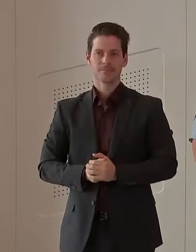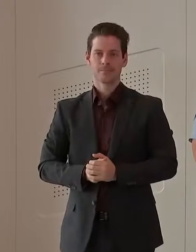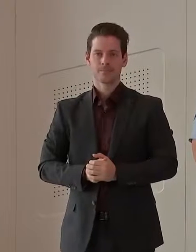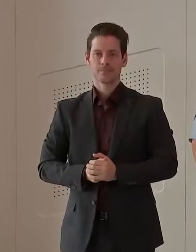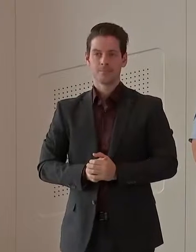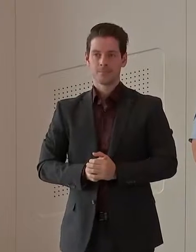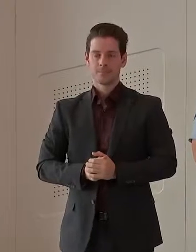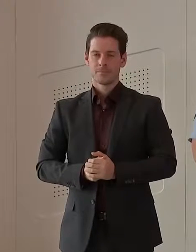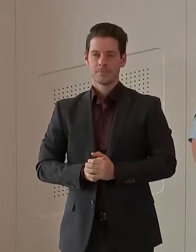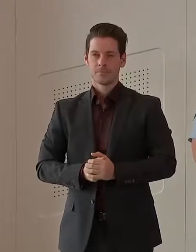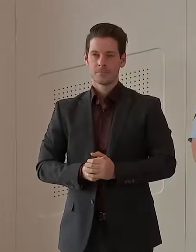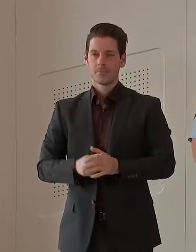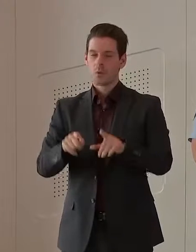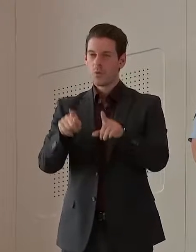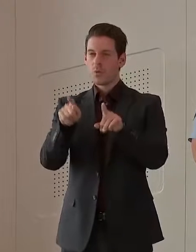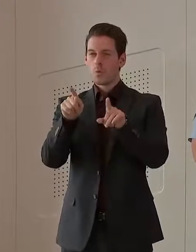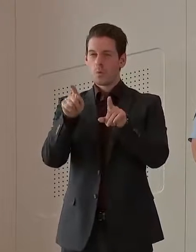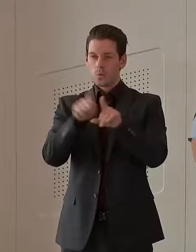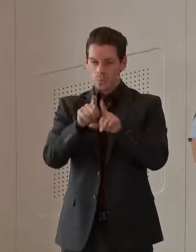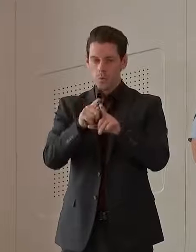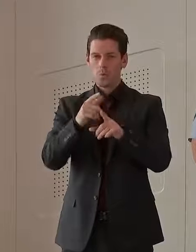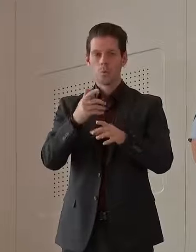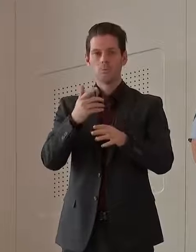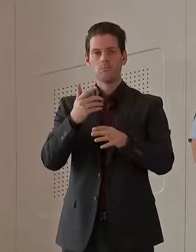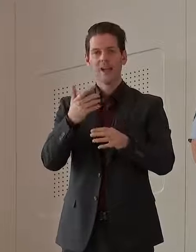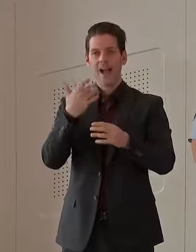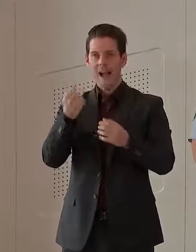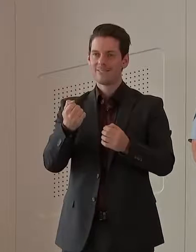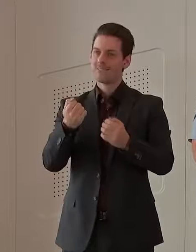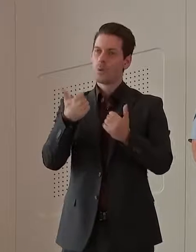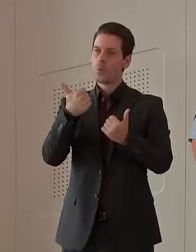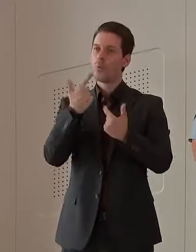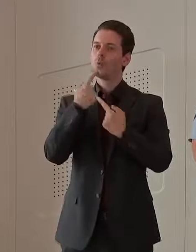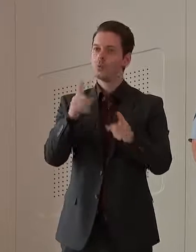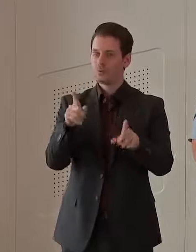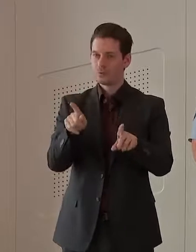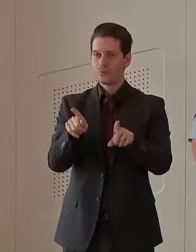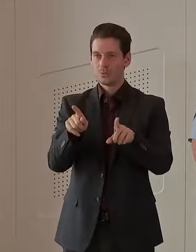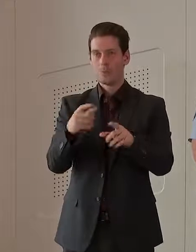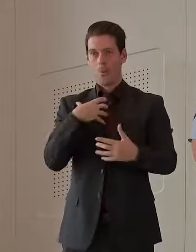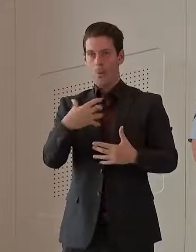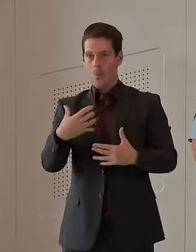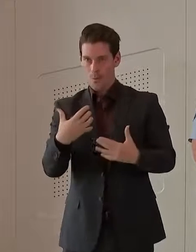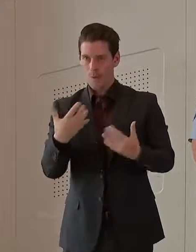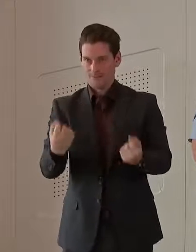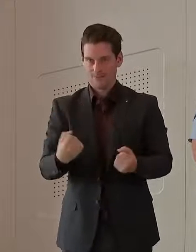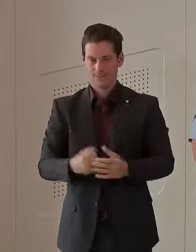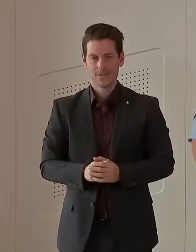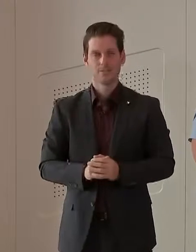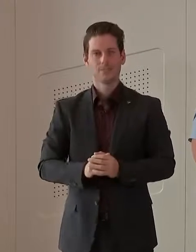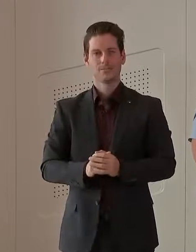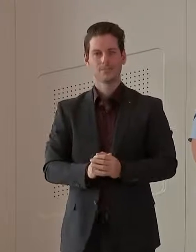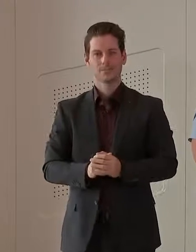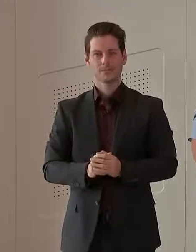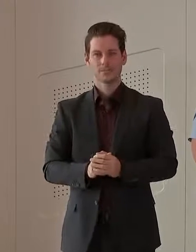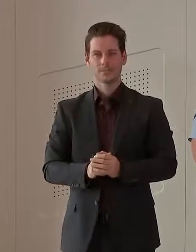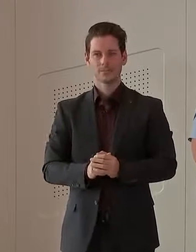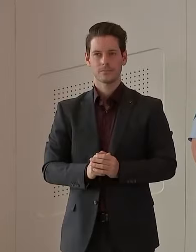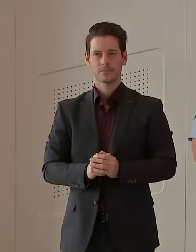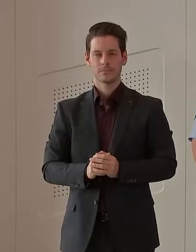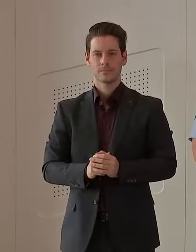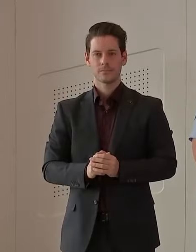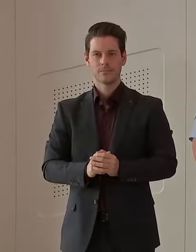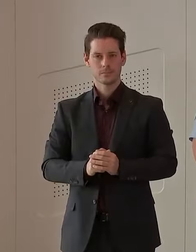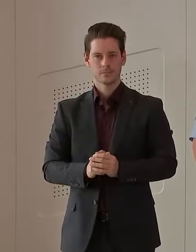before I hand over to Dr. Young, just want to mention some other good news. And that is, we've had